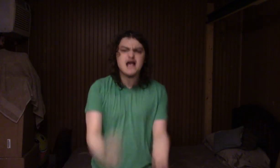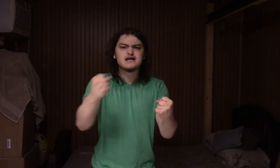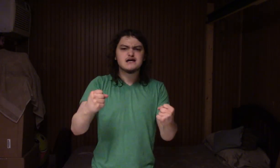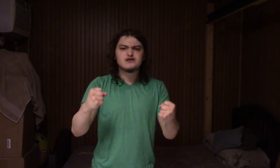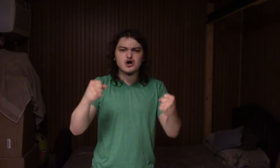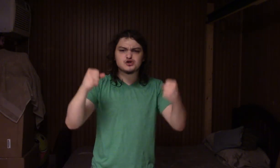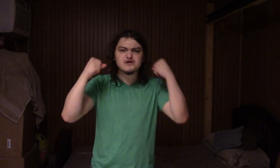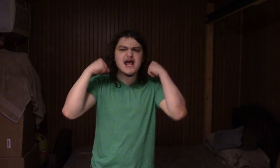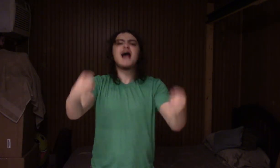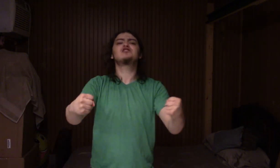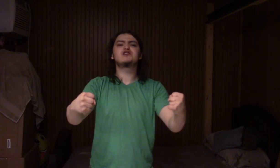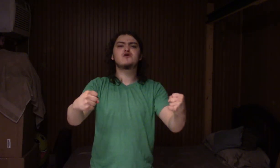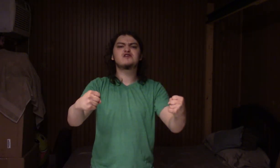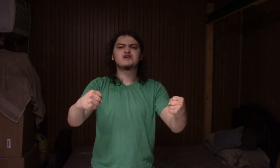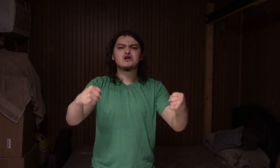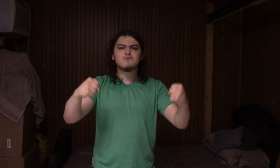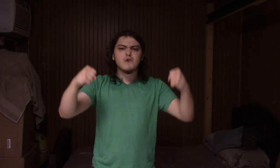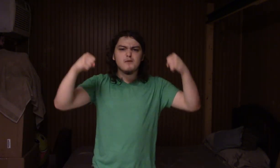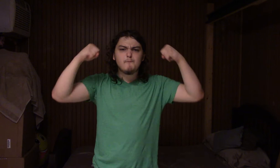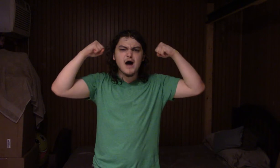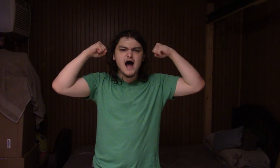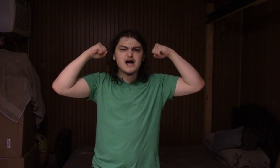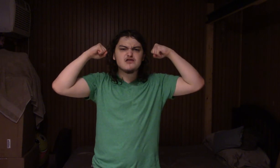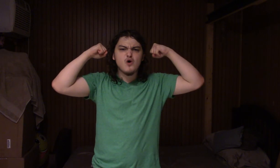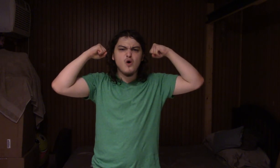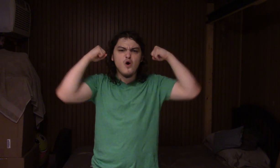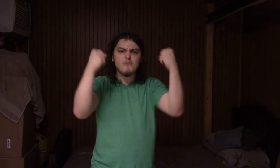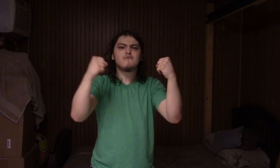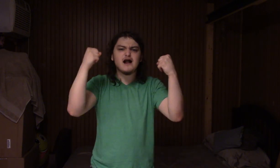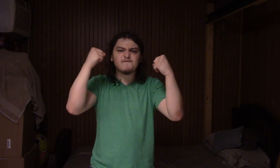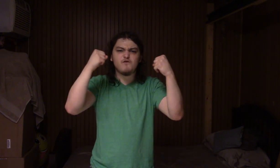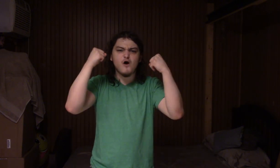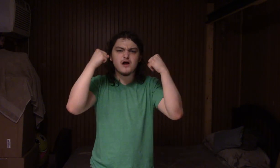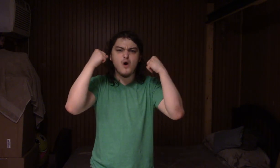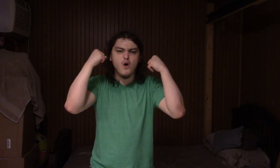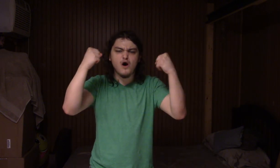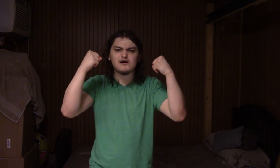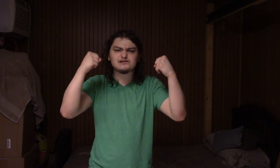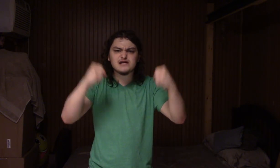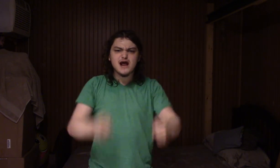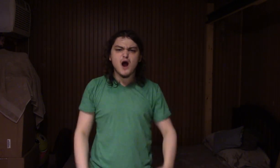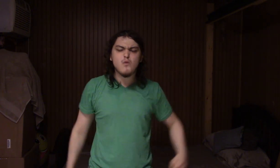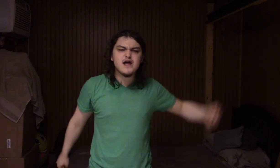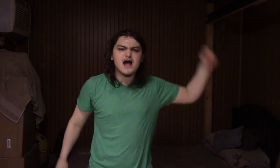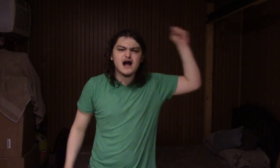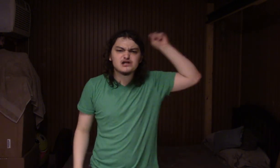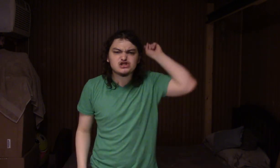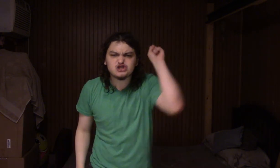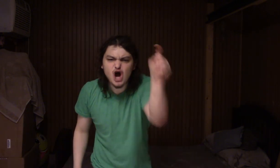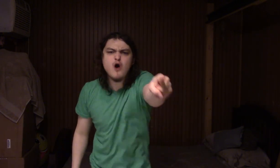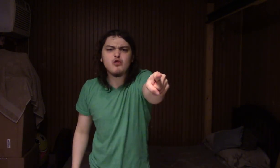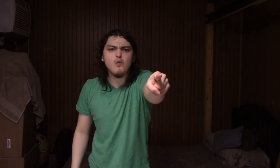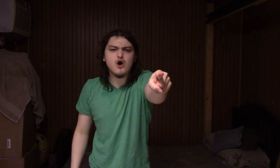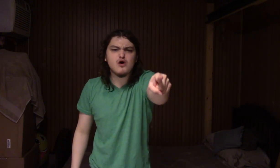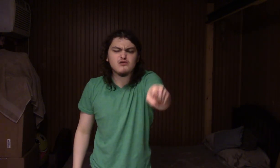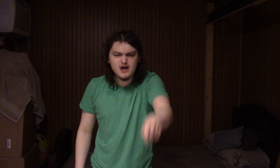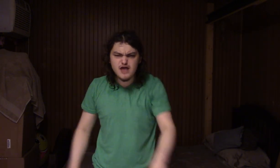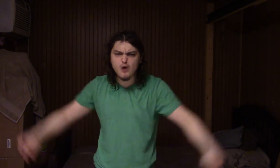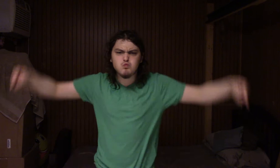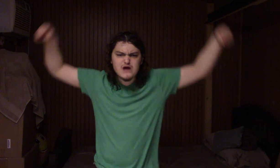those reactionary by the metaphorical horns. And, we gotta show the world that we